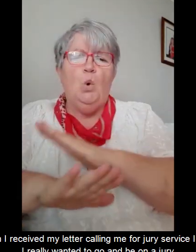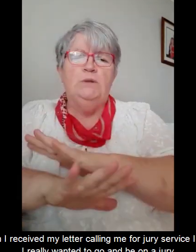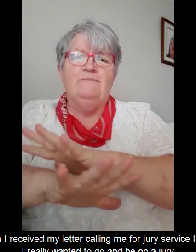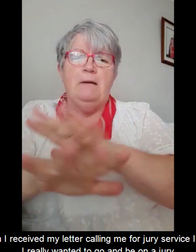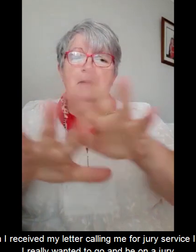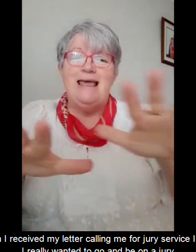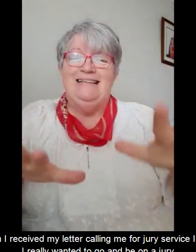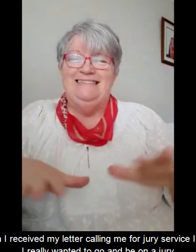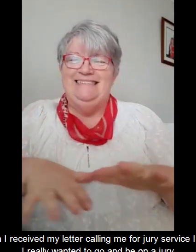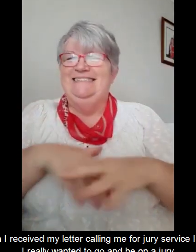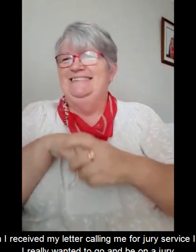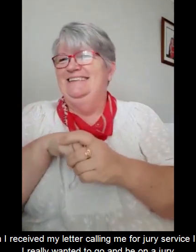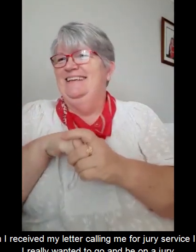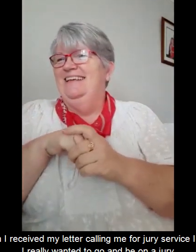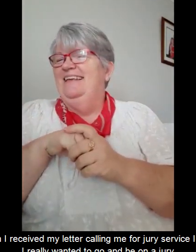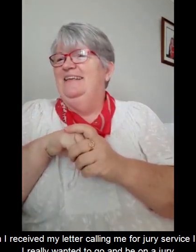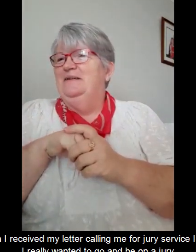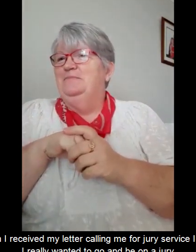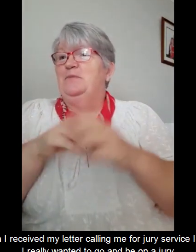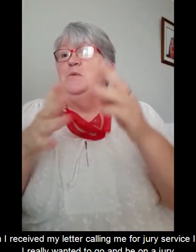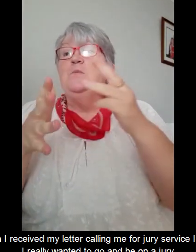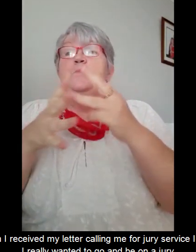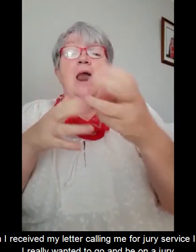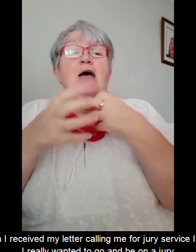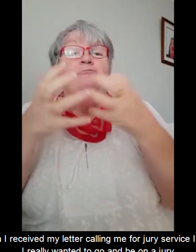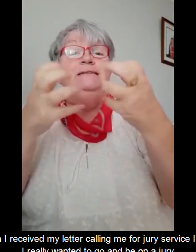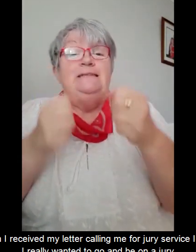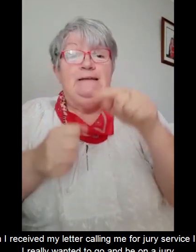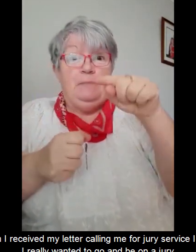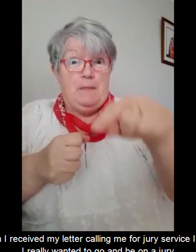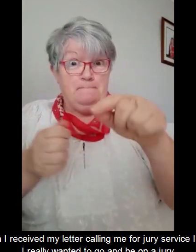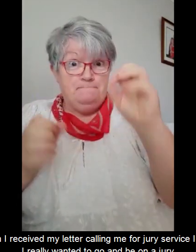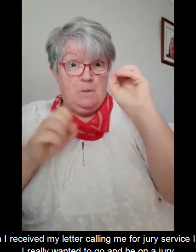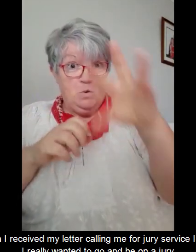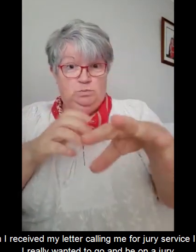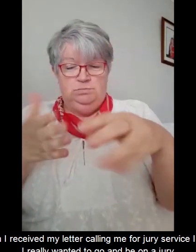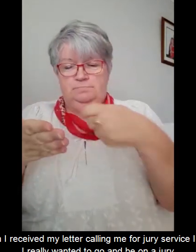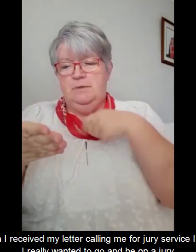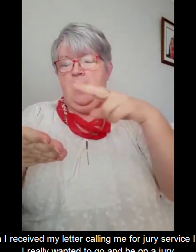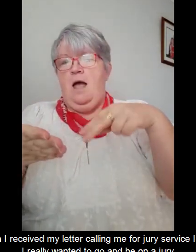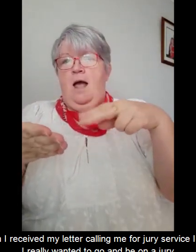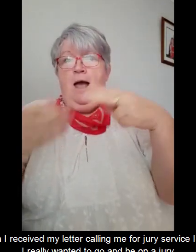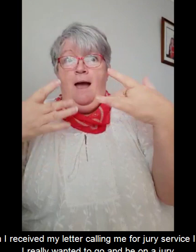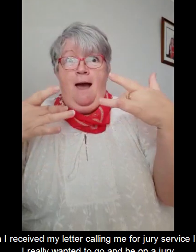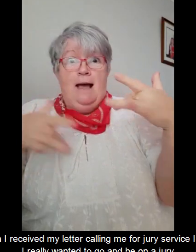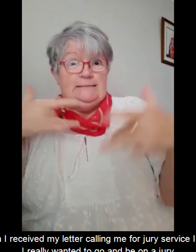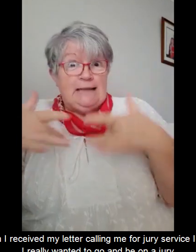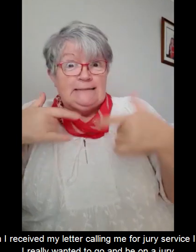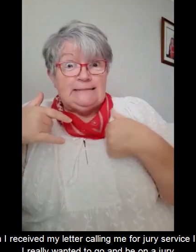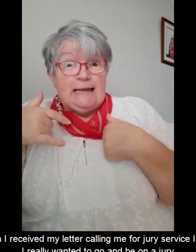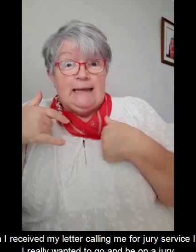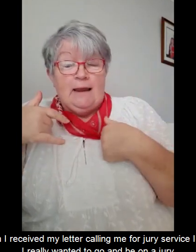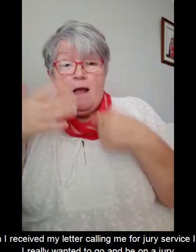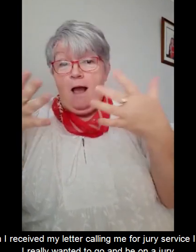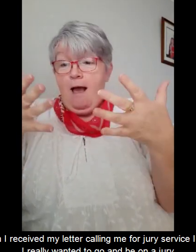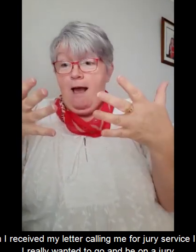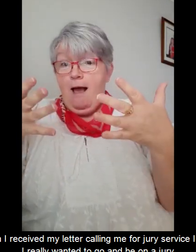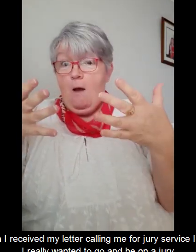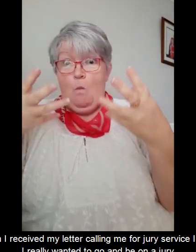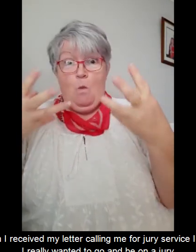So anyway when I received my letter calling me for jury service I was so excited. I really wanted to go and